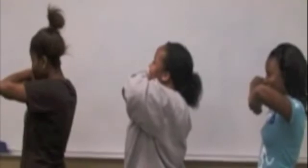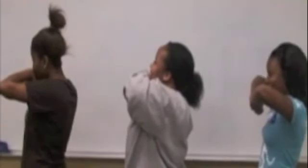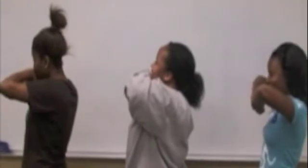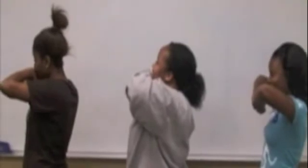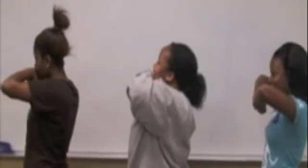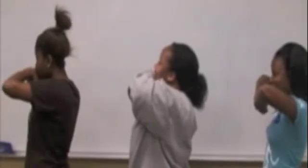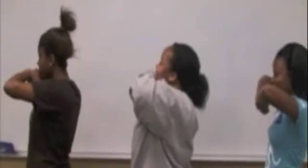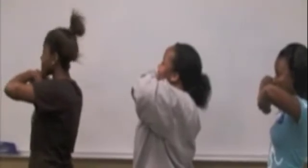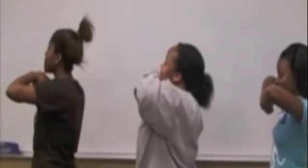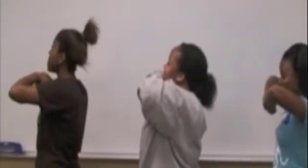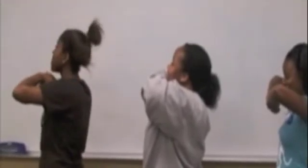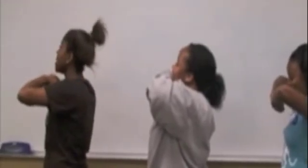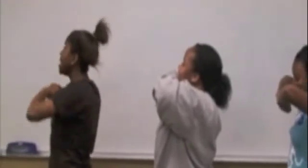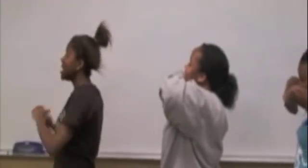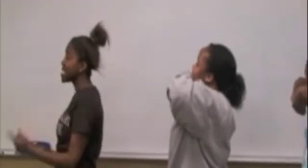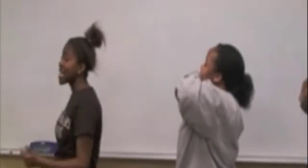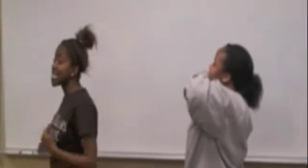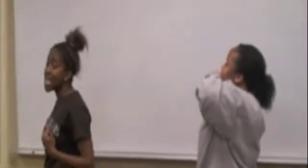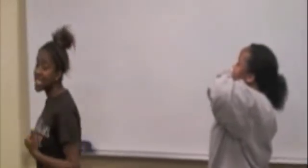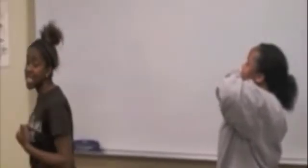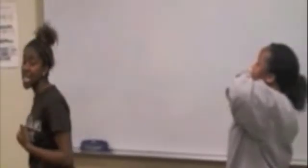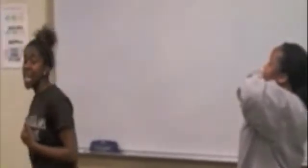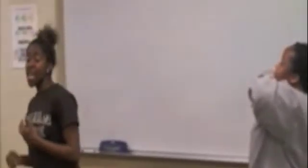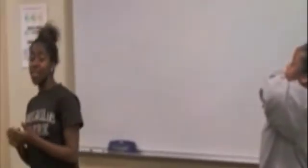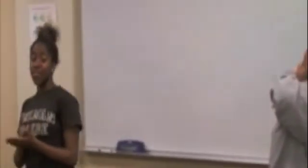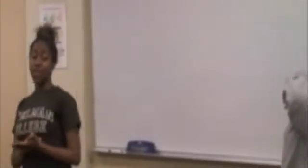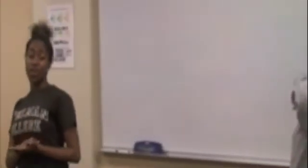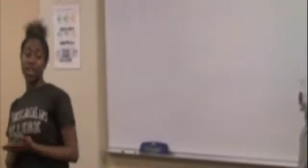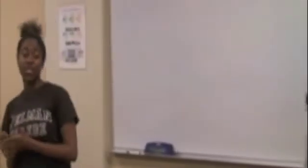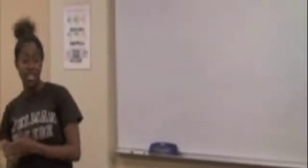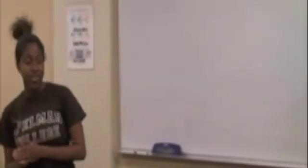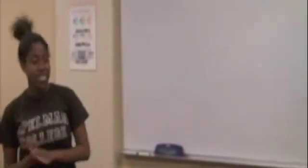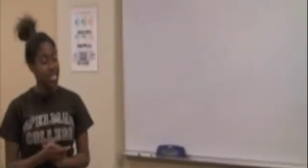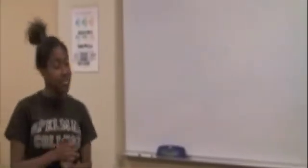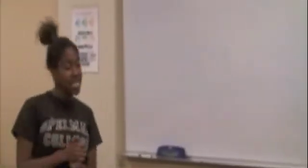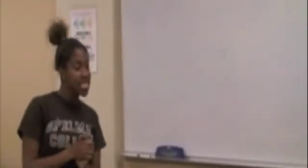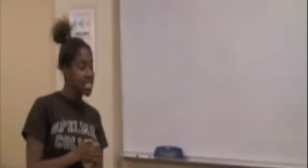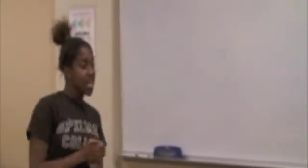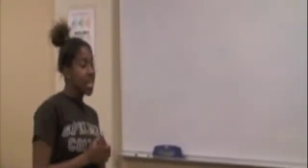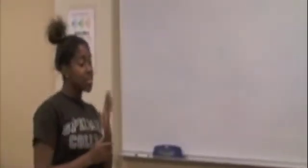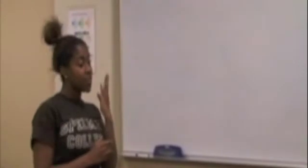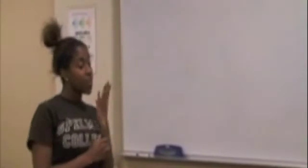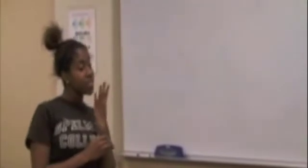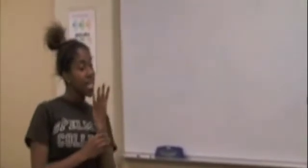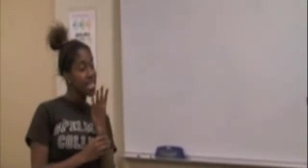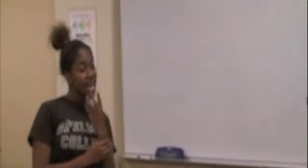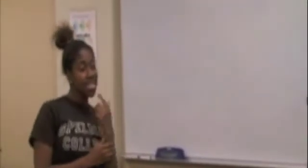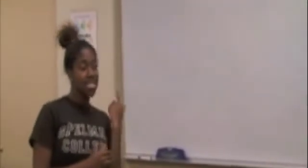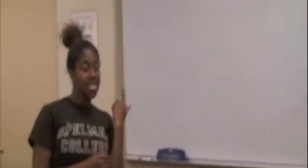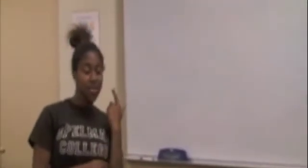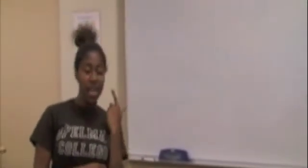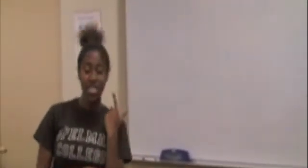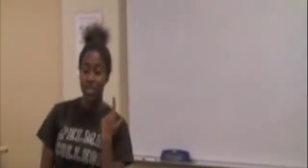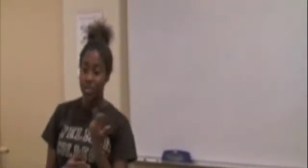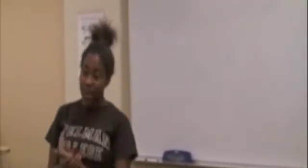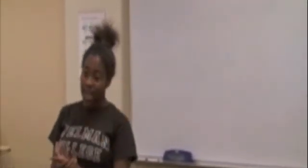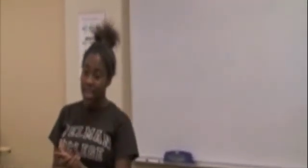Eight, state your facts. Psychologically, if you go untreated with syphilis, in the fourth stage, it could deteriorate your brain